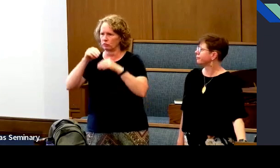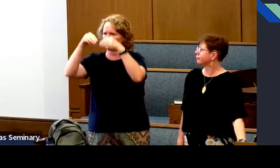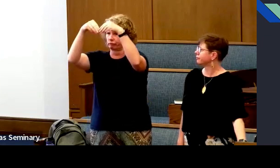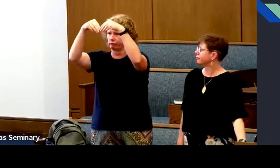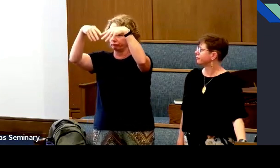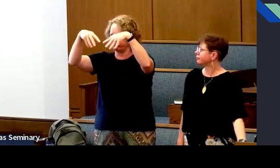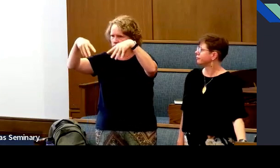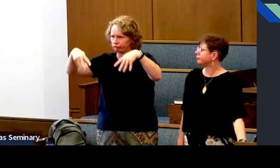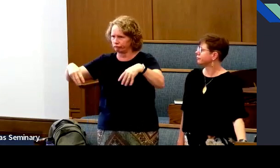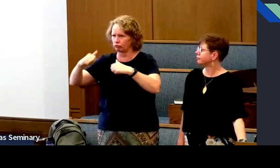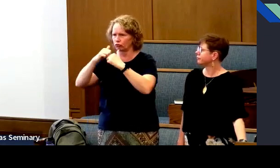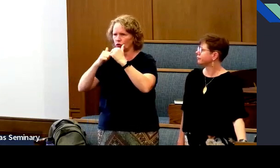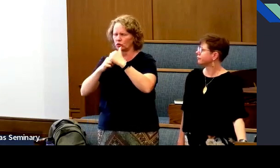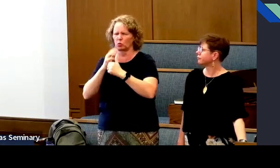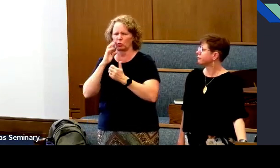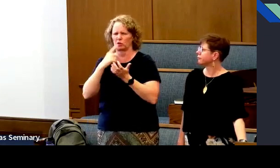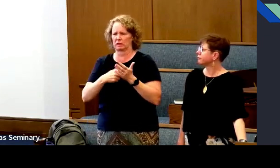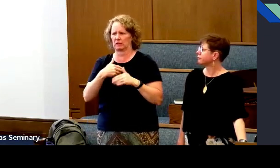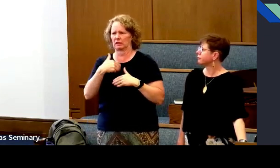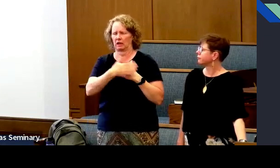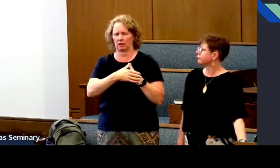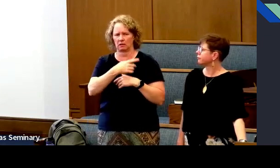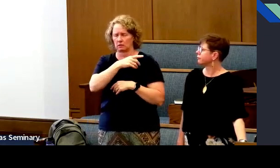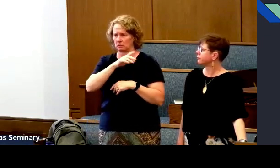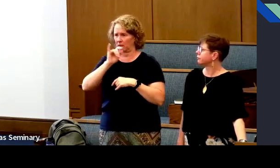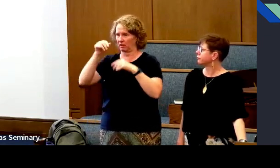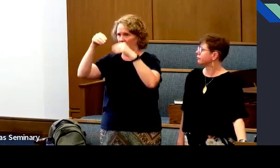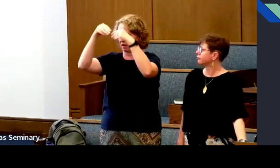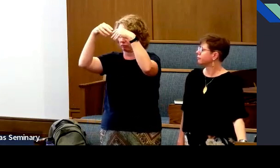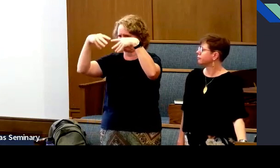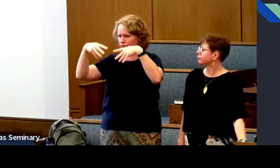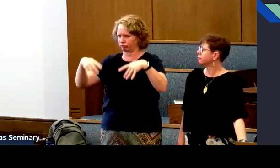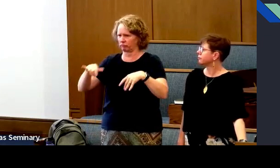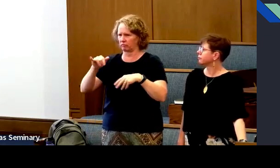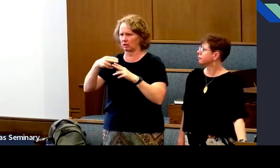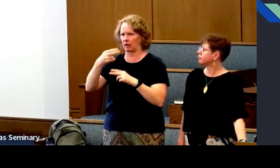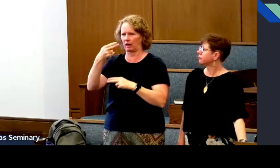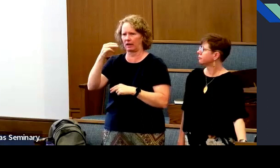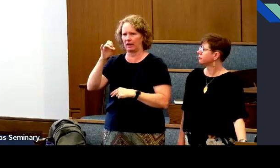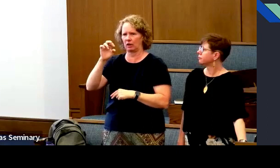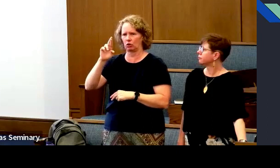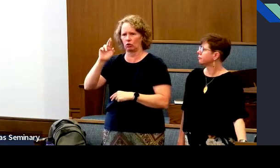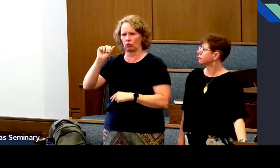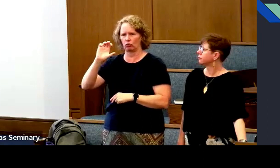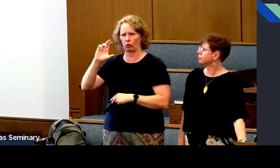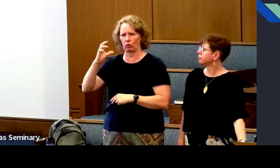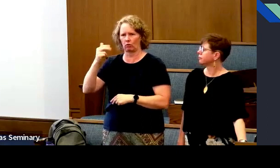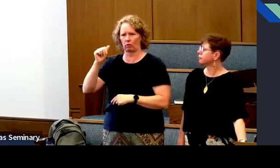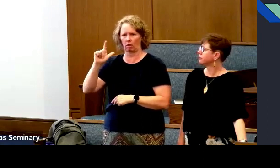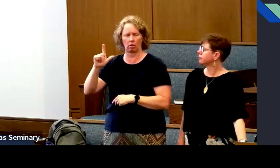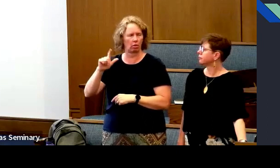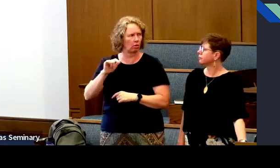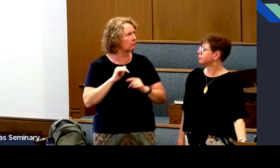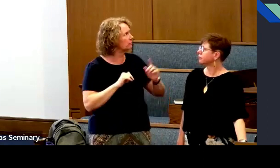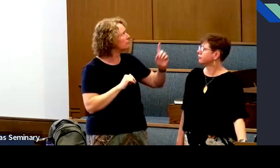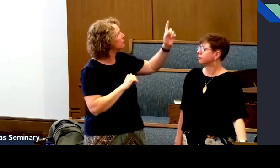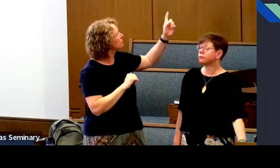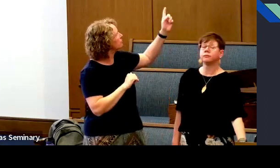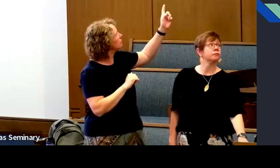and there is a hierarchical structure that we'll be talking about.